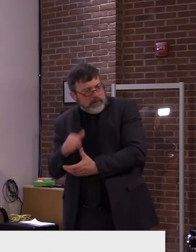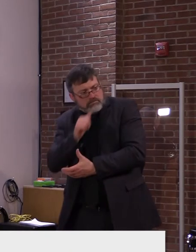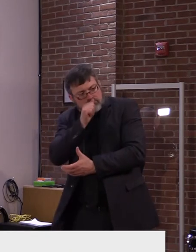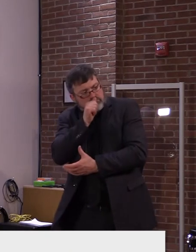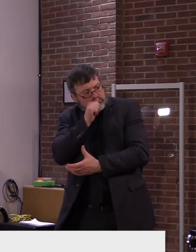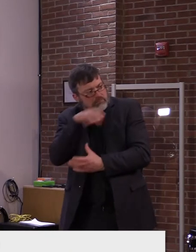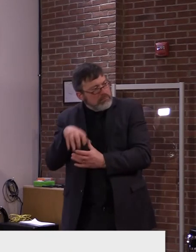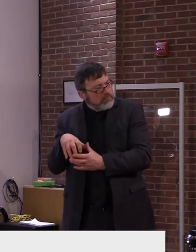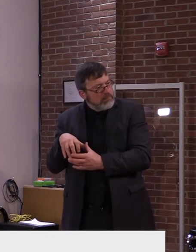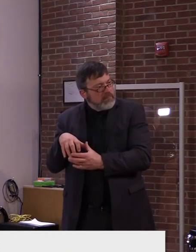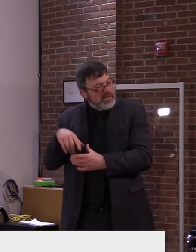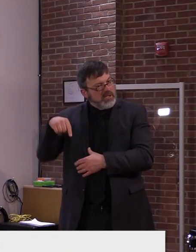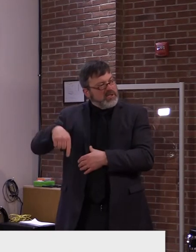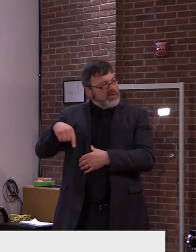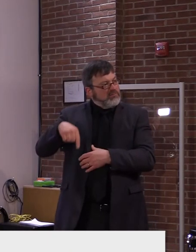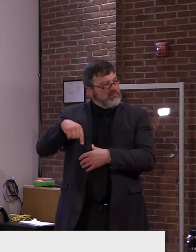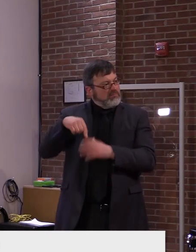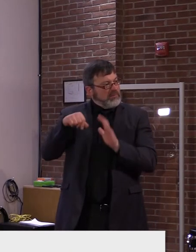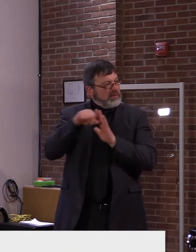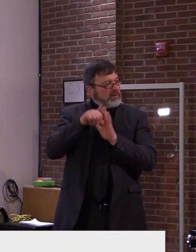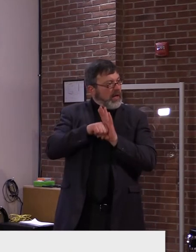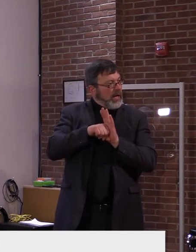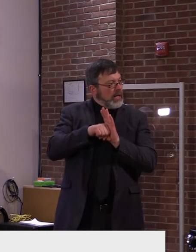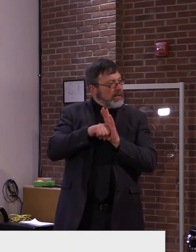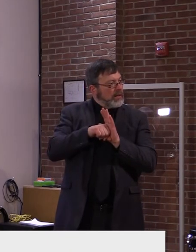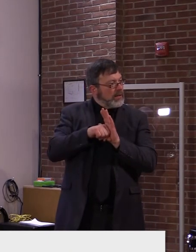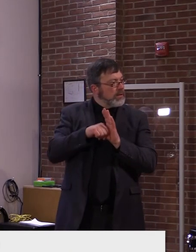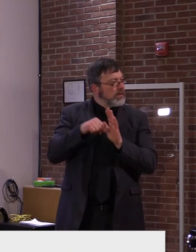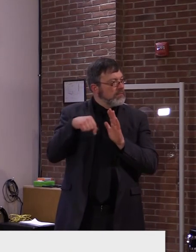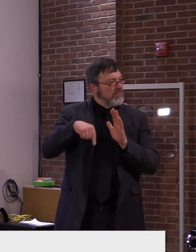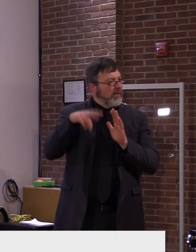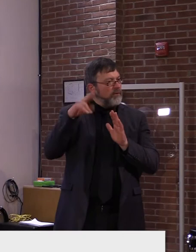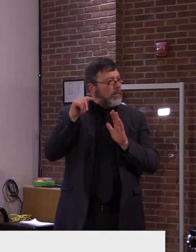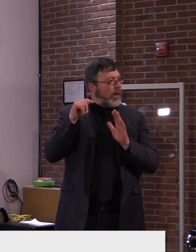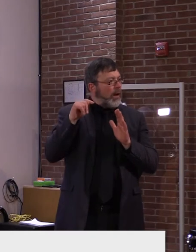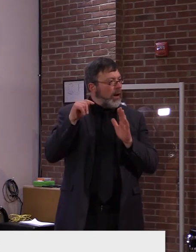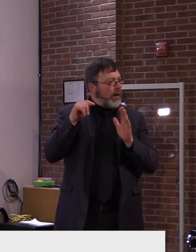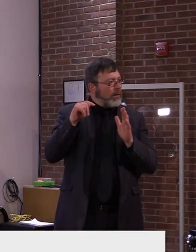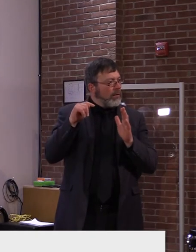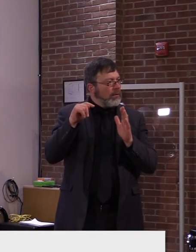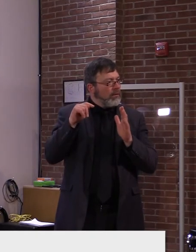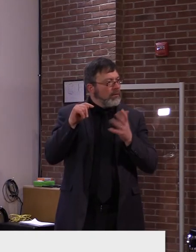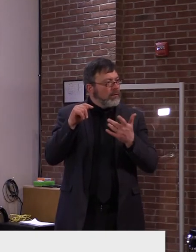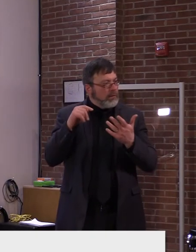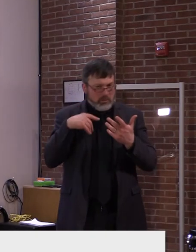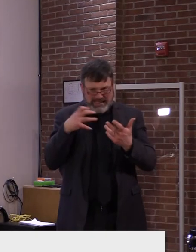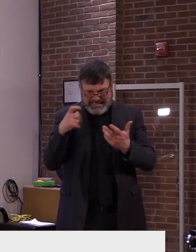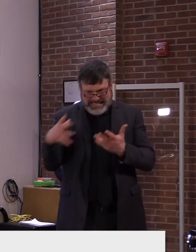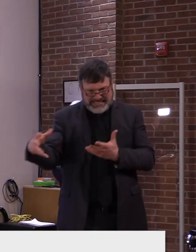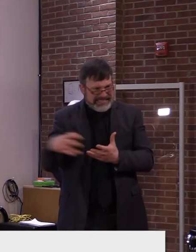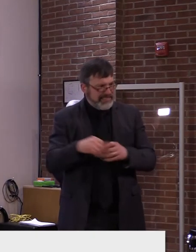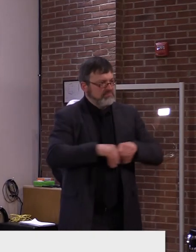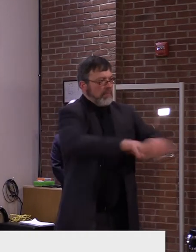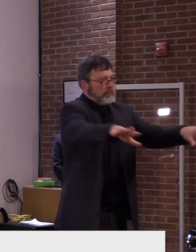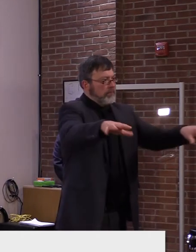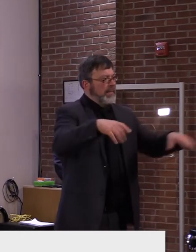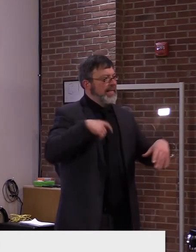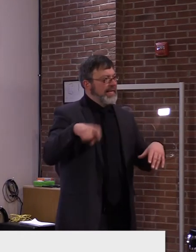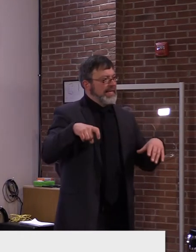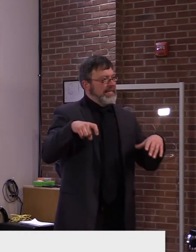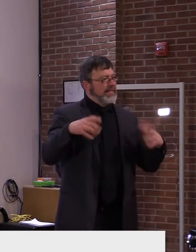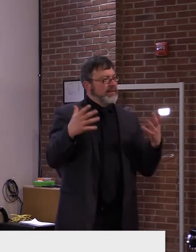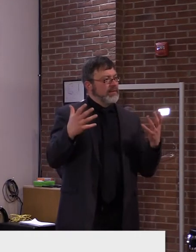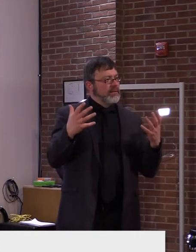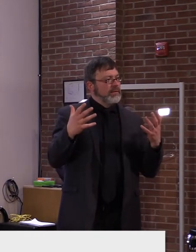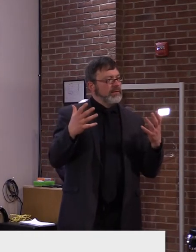to get that, uh, in order to boost their own vaccine efforts. And I'm wondering, is that a situation that we have here in